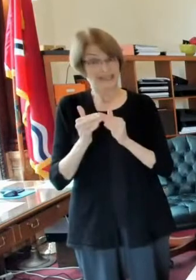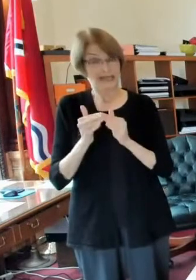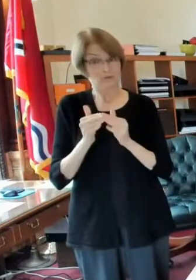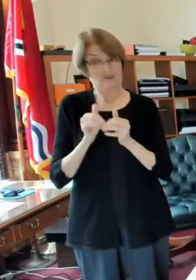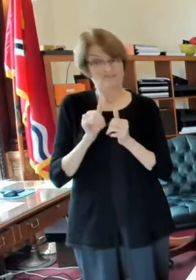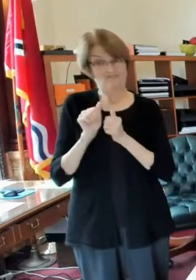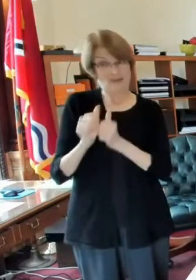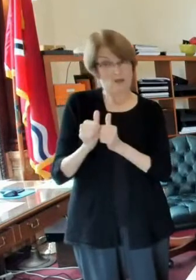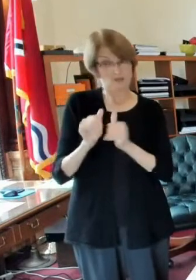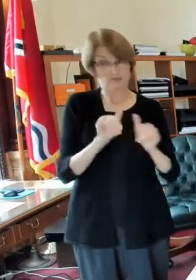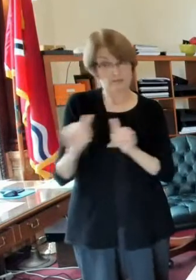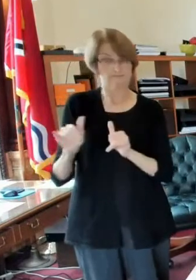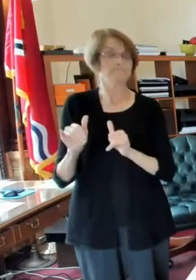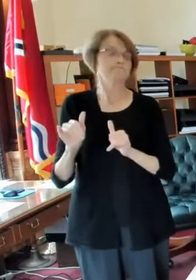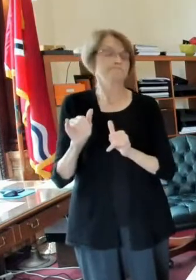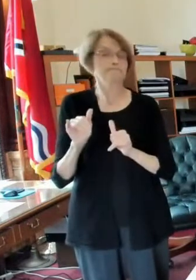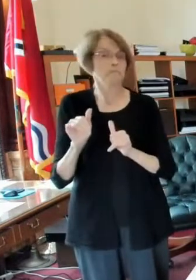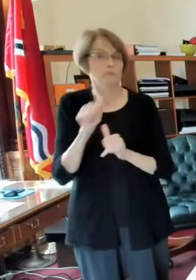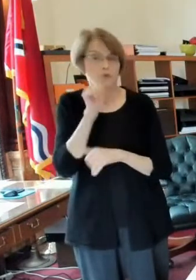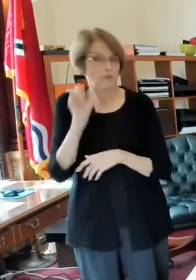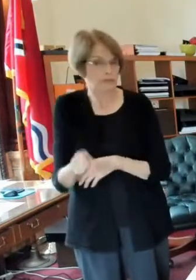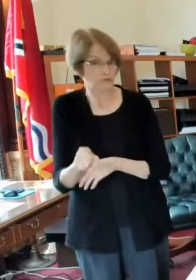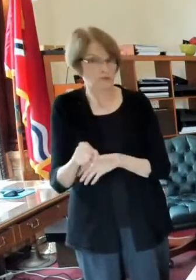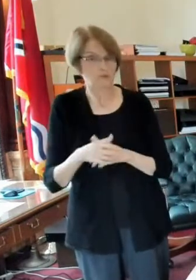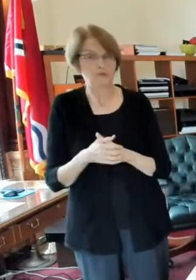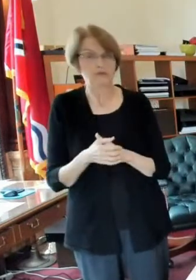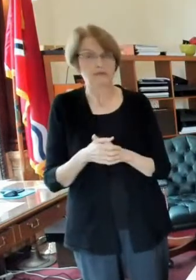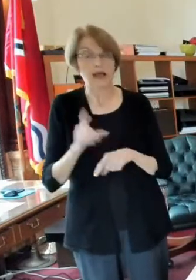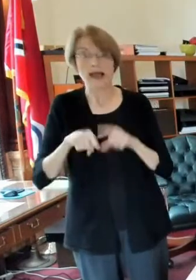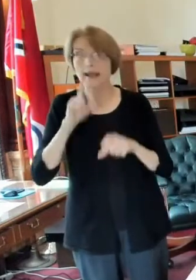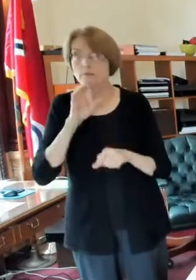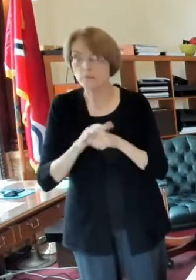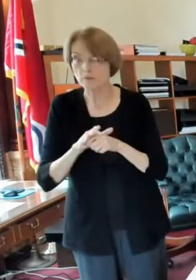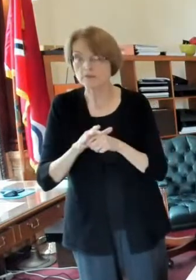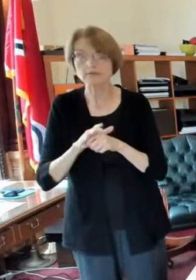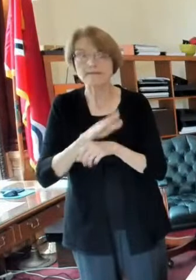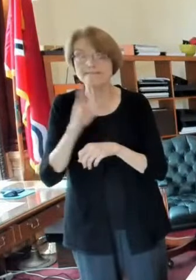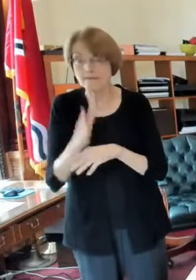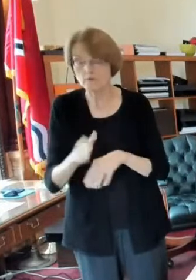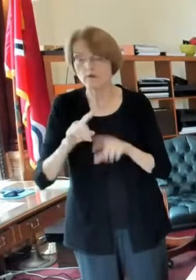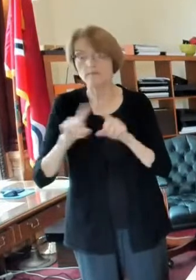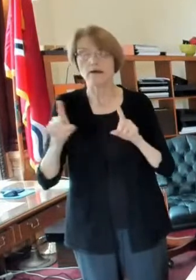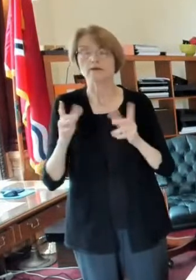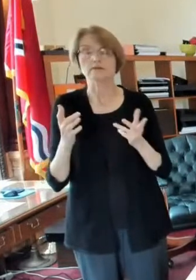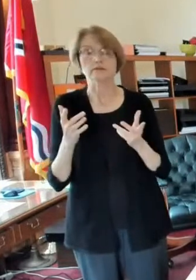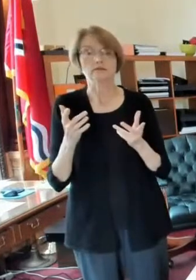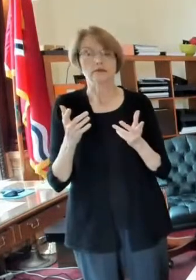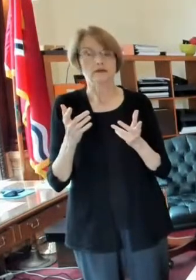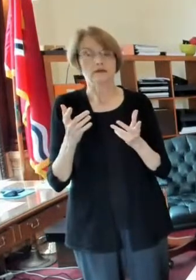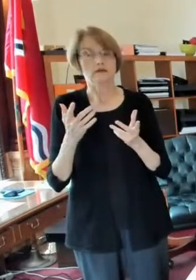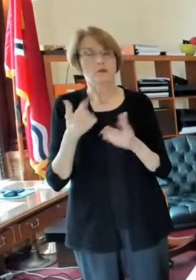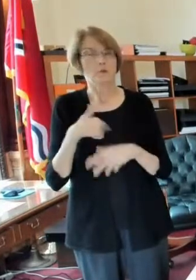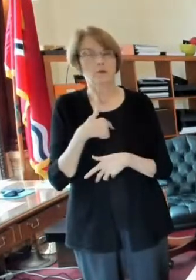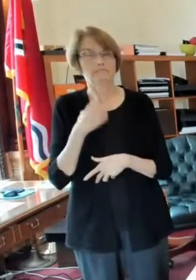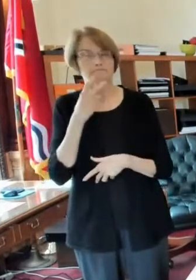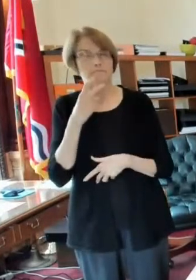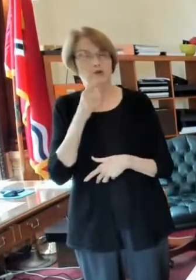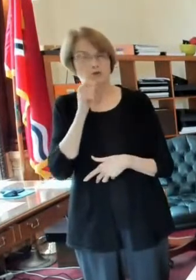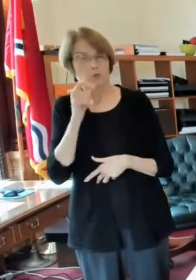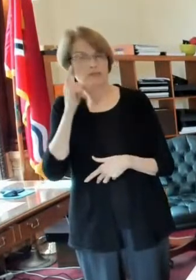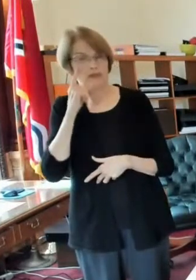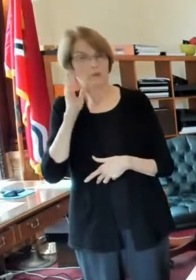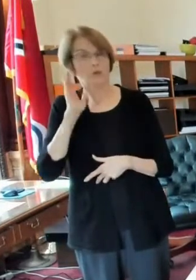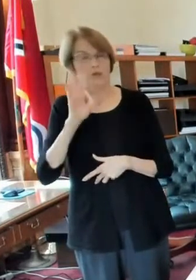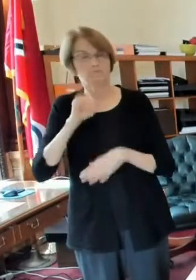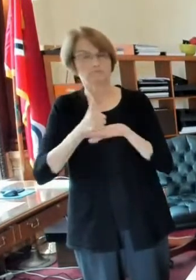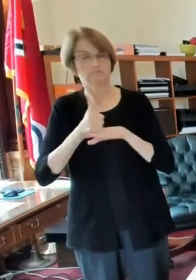here in the city of saint louis of course i can't promise that but we don't think that we will have to do that uh